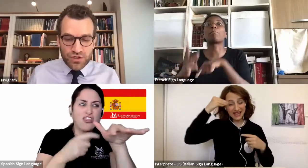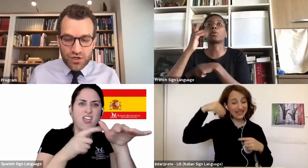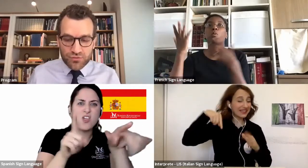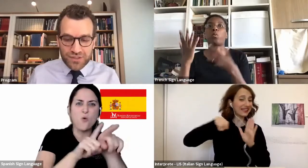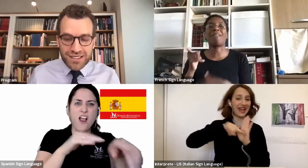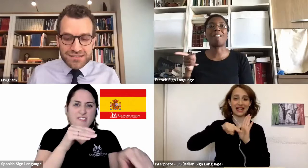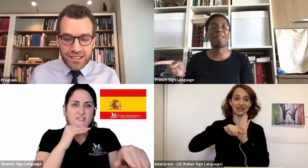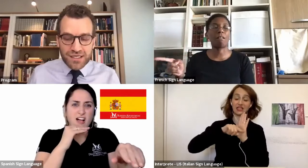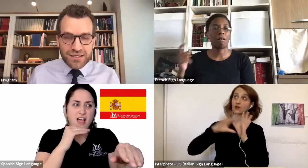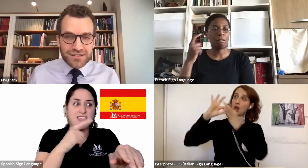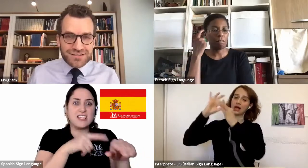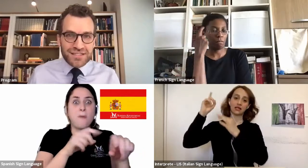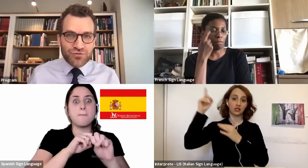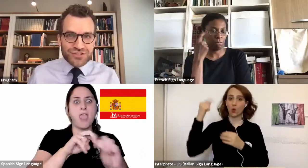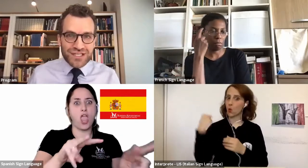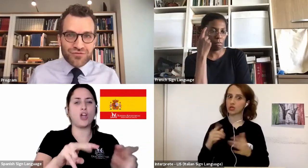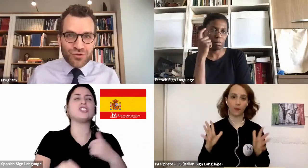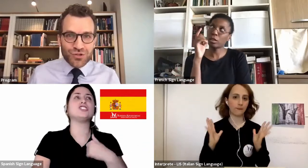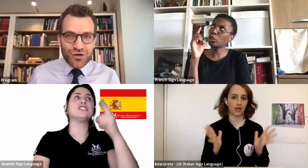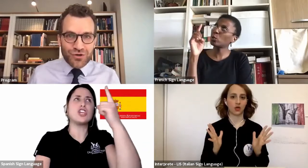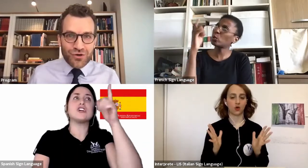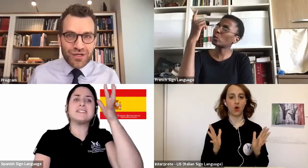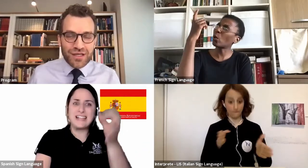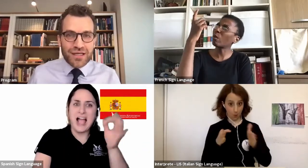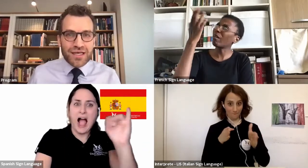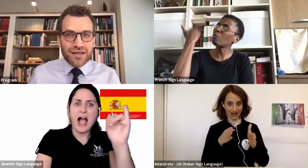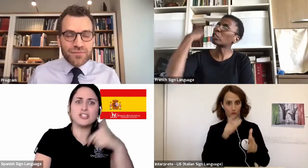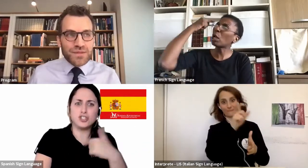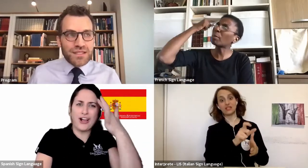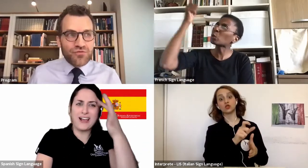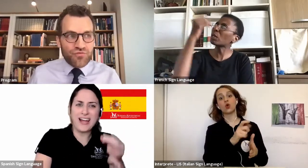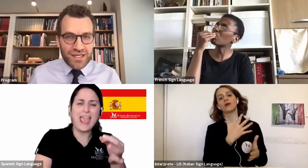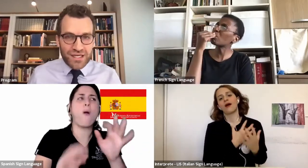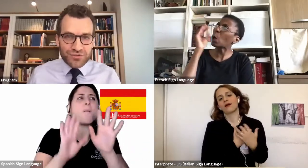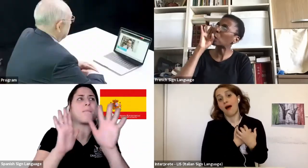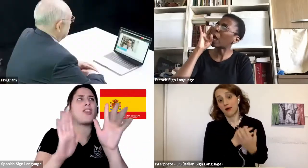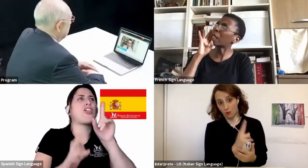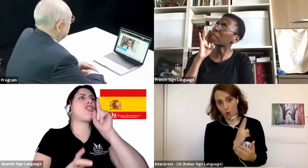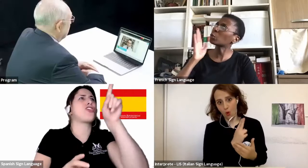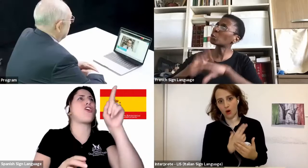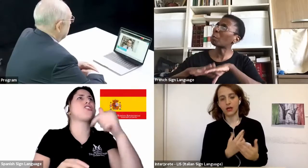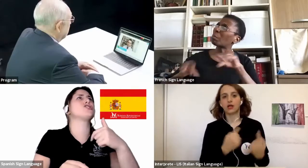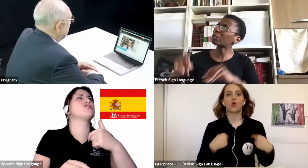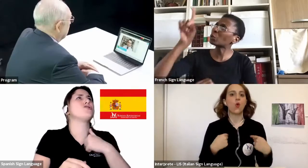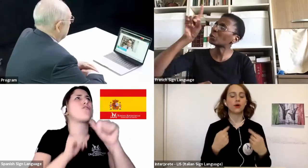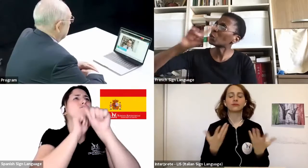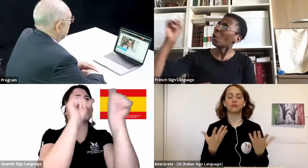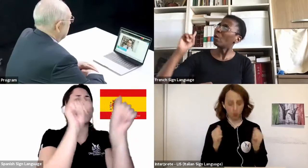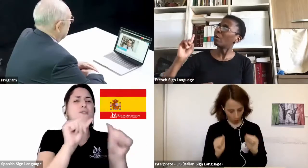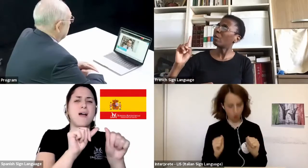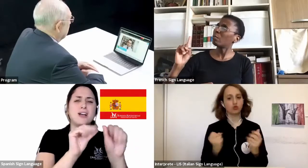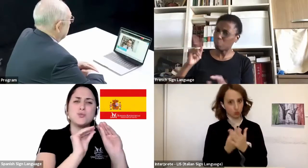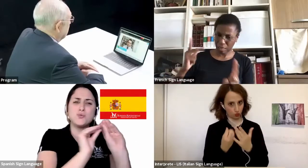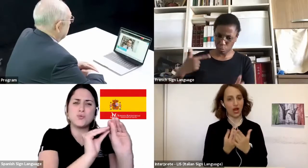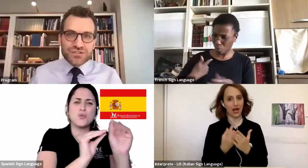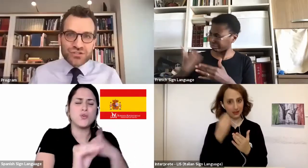is what God really is like. Deceive yourself no longer. He fears that he will come to see God